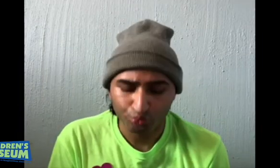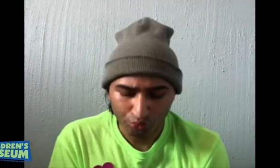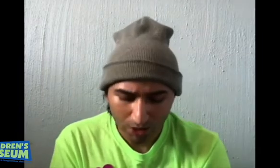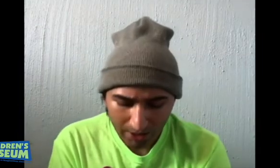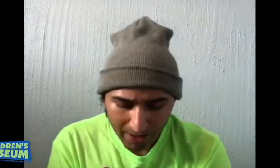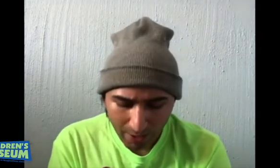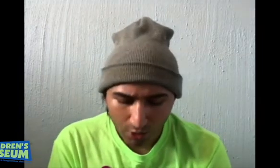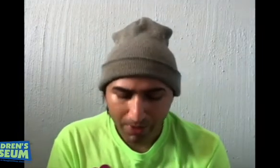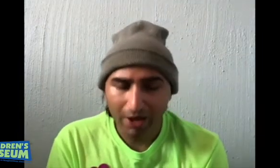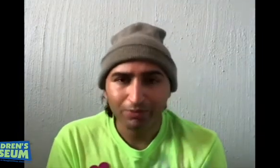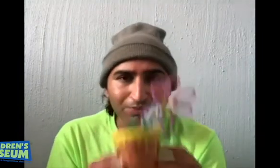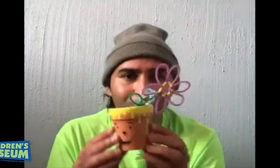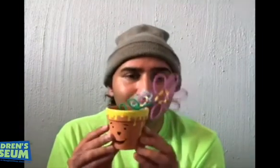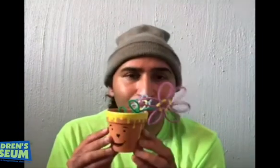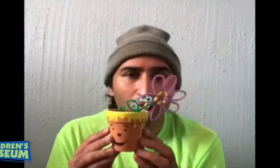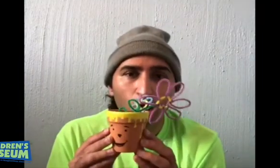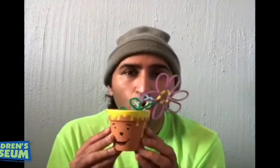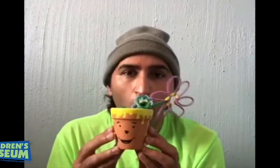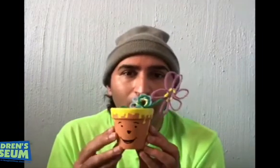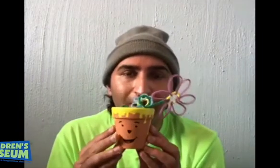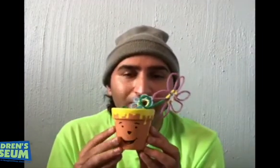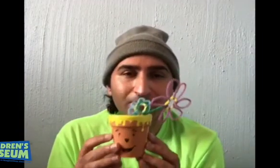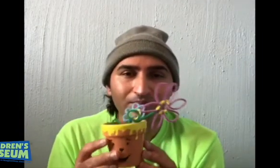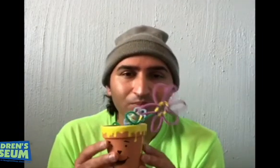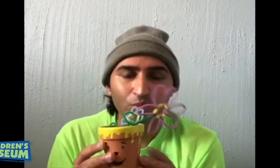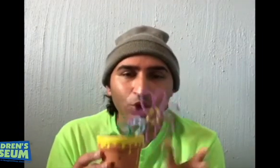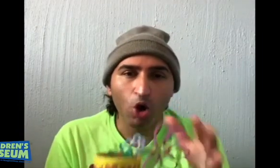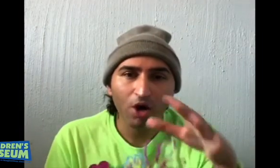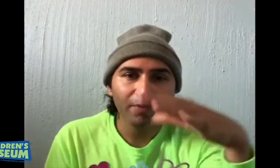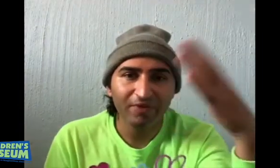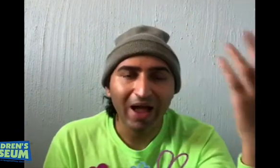How about garden with all the flowers?